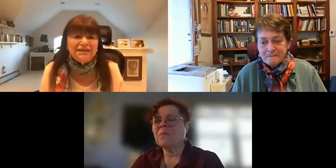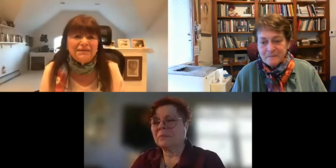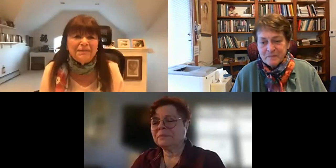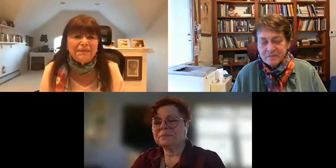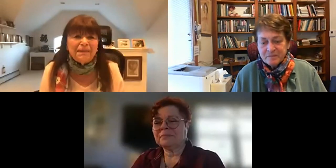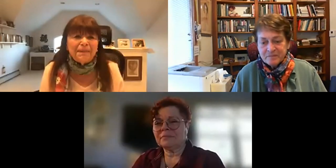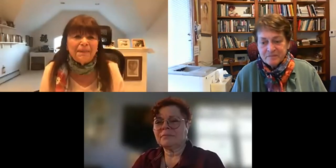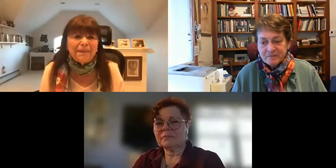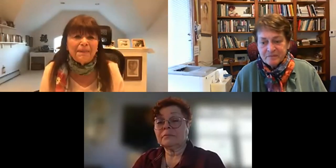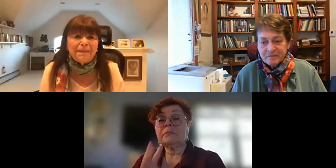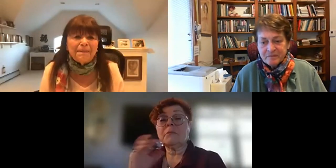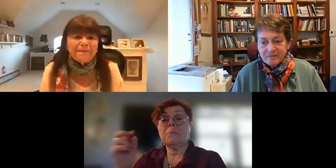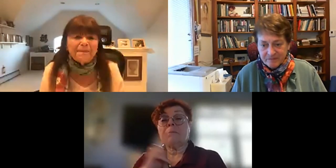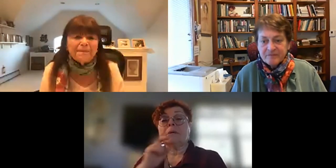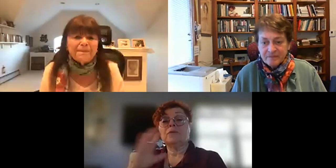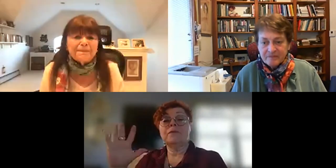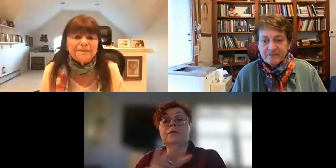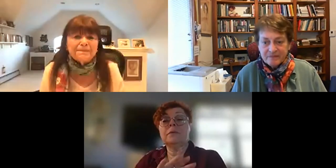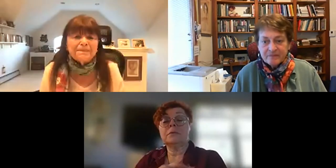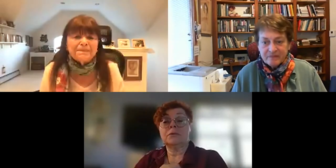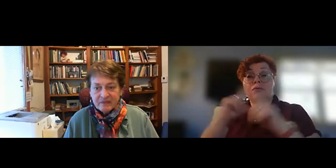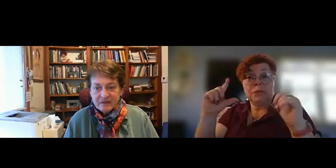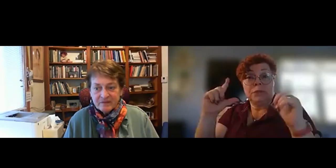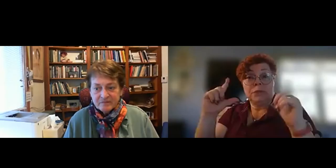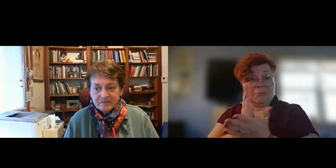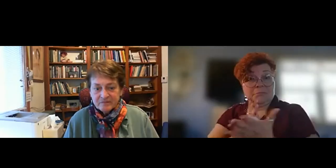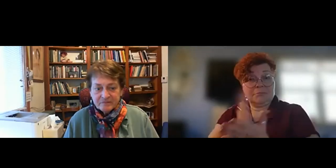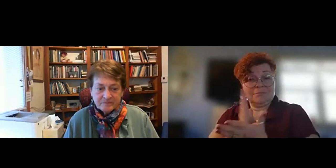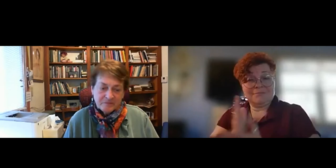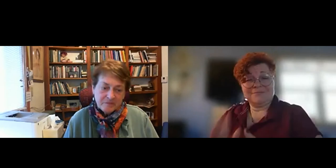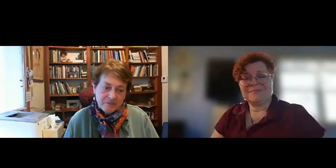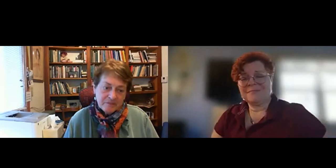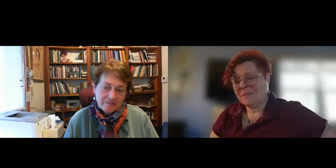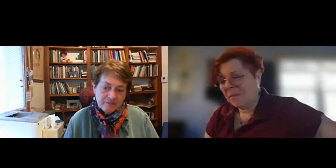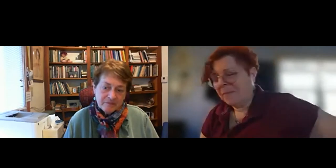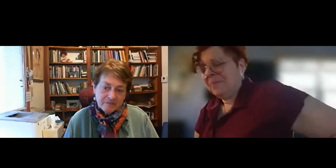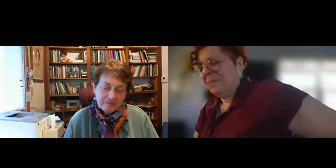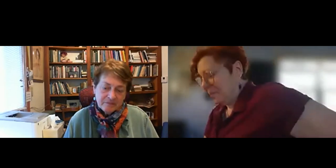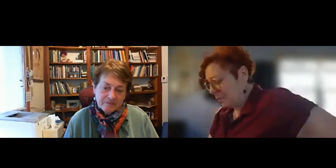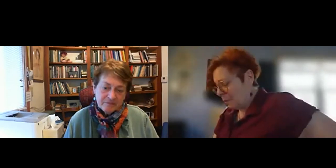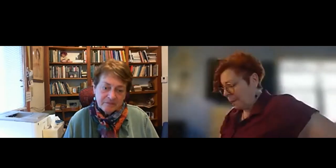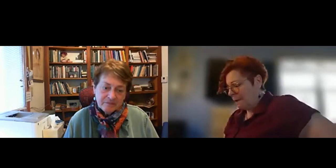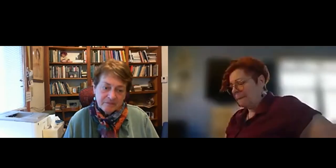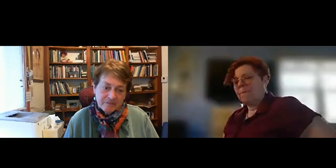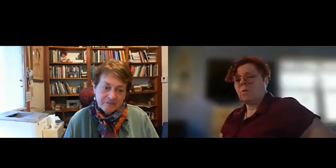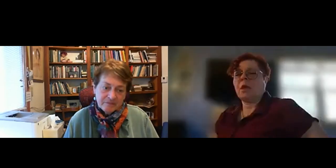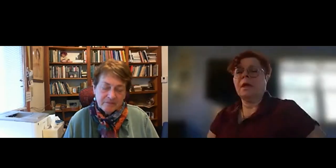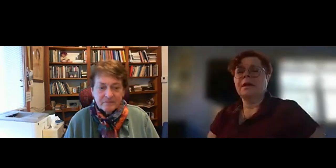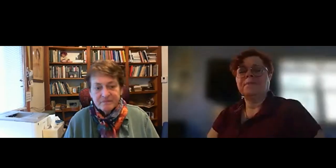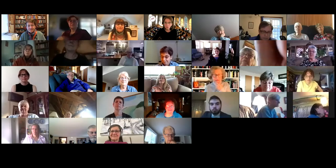screen if that would be okay with everyone here uh and maybe let me see what we can do there